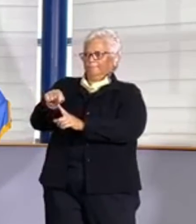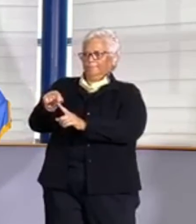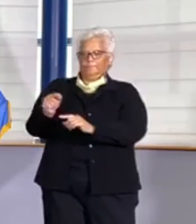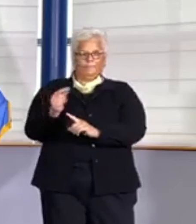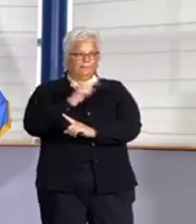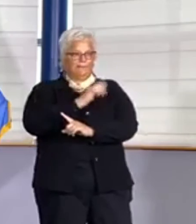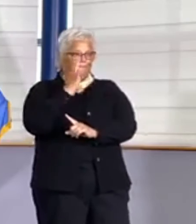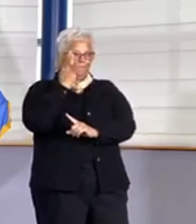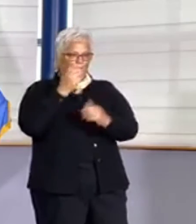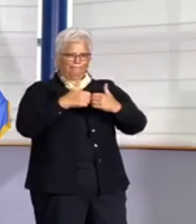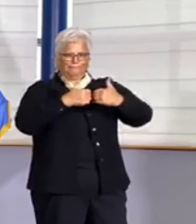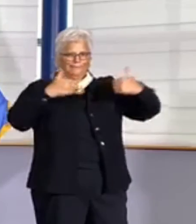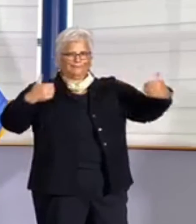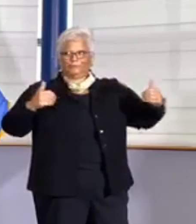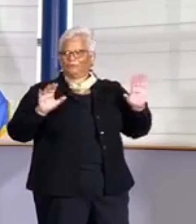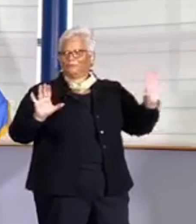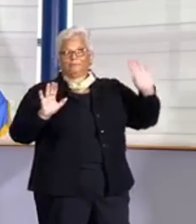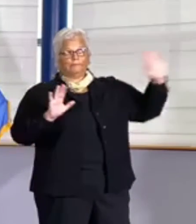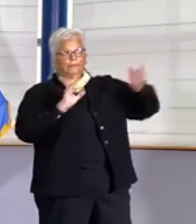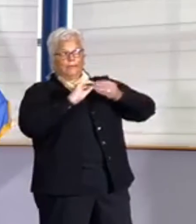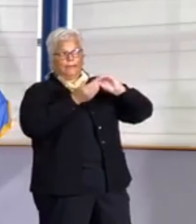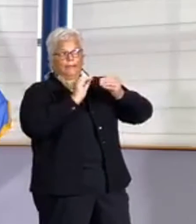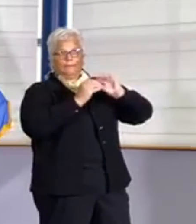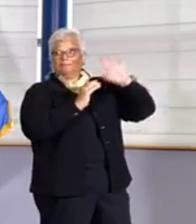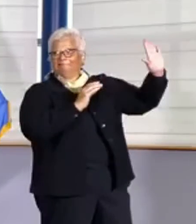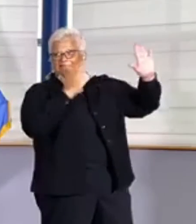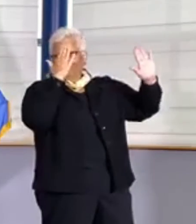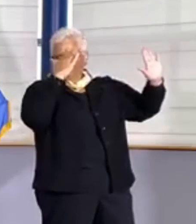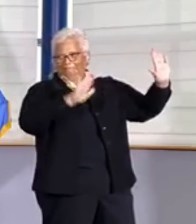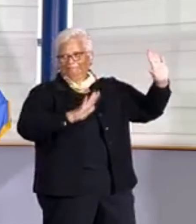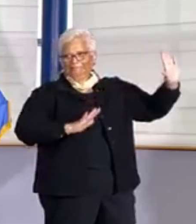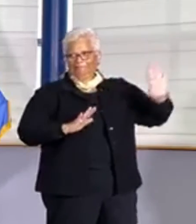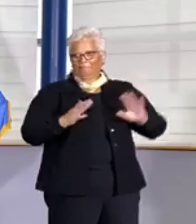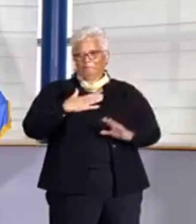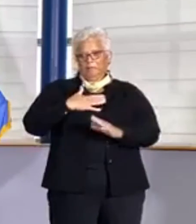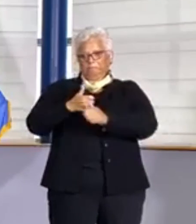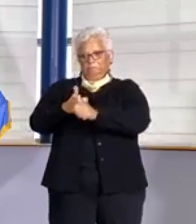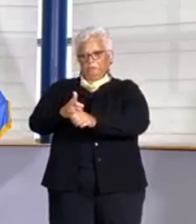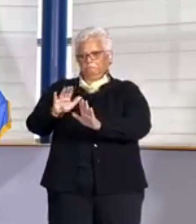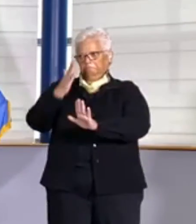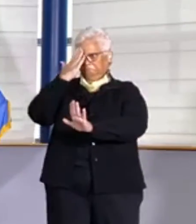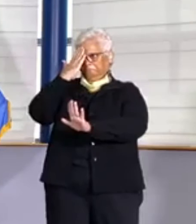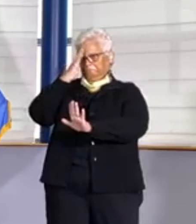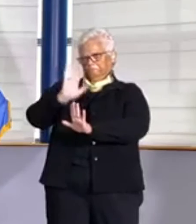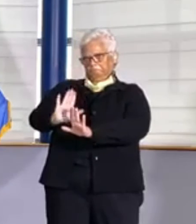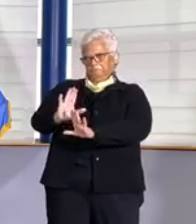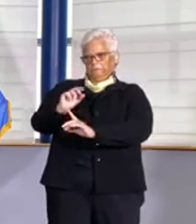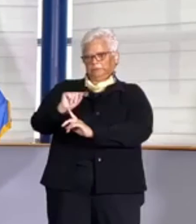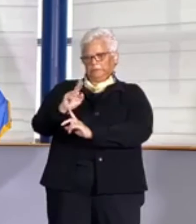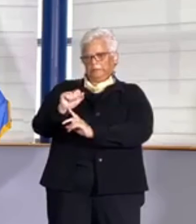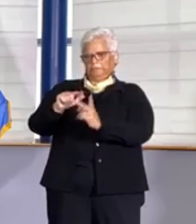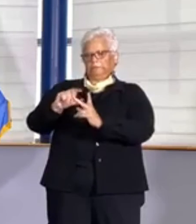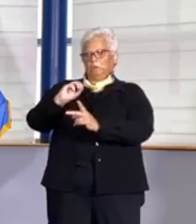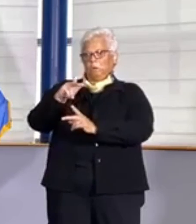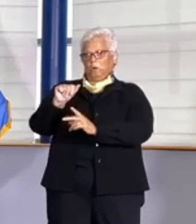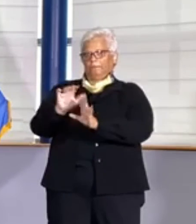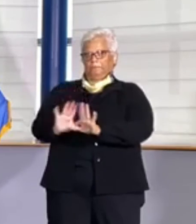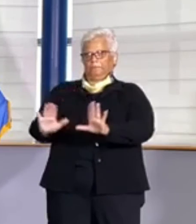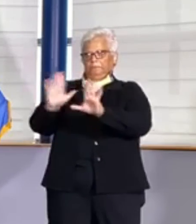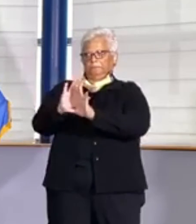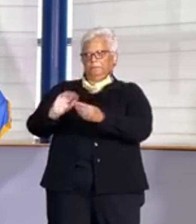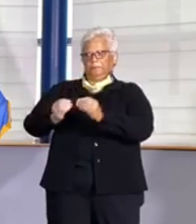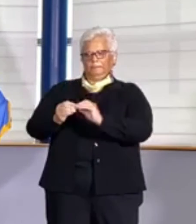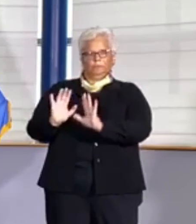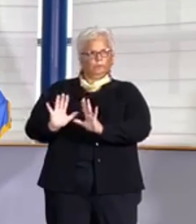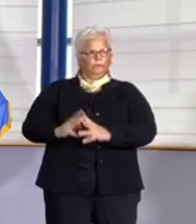So it's important that we look for regional perspective. That's what affects us locally. And that's what we're talking about, capacity and capability of serving patients in our